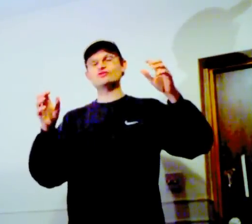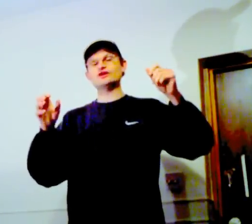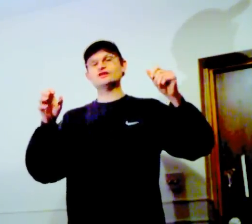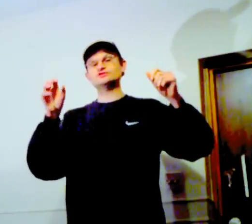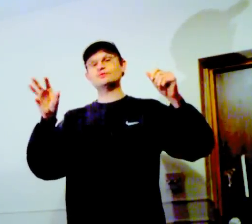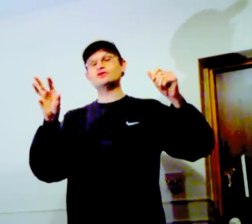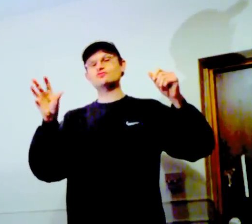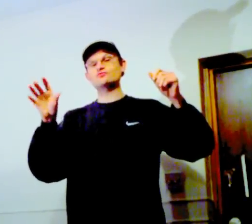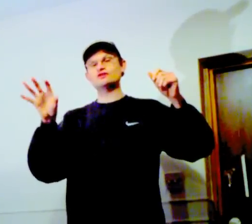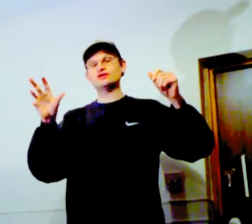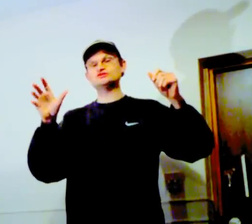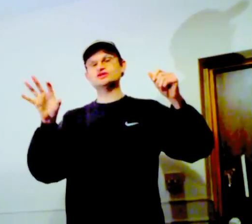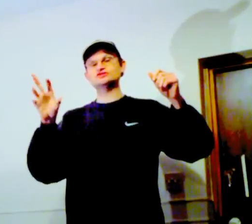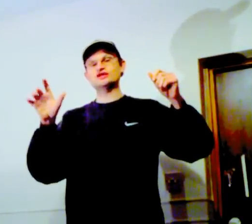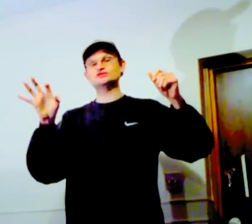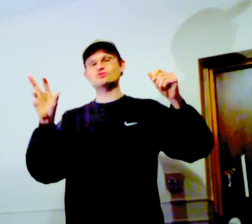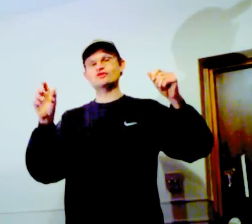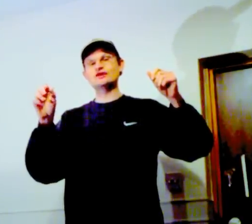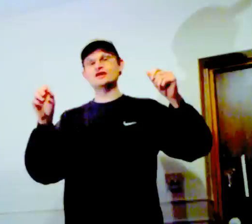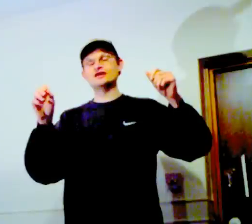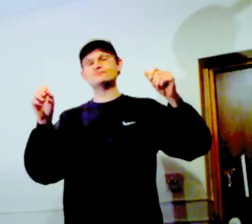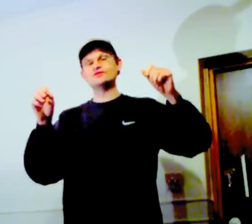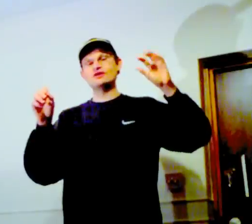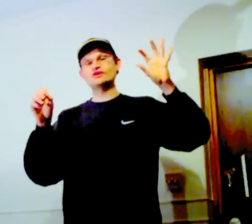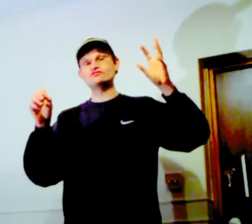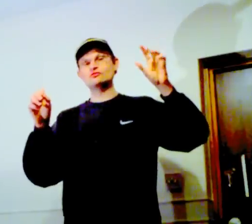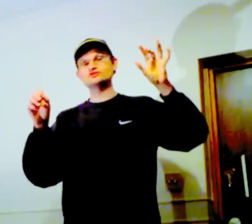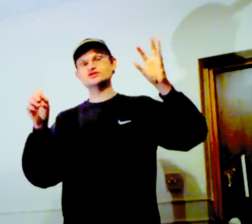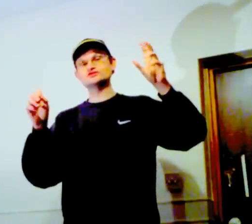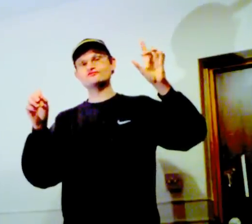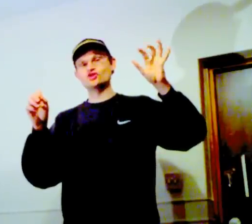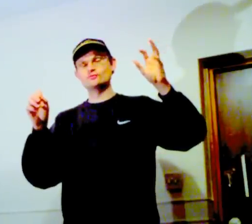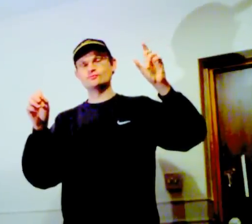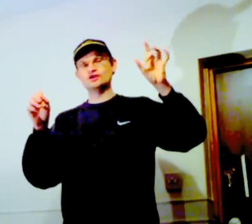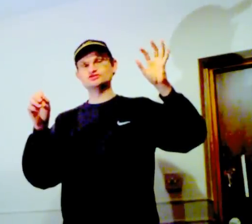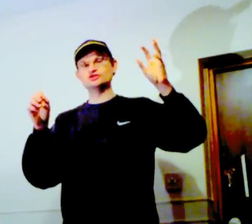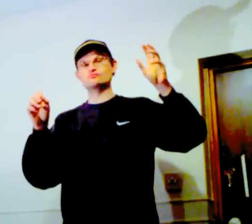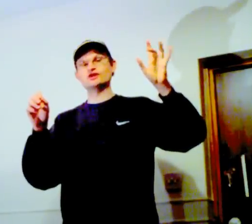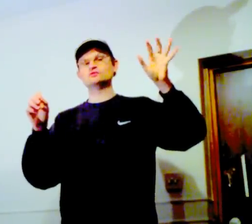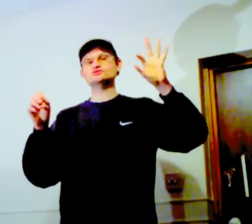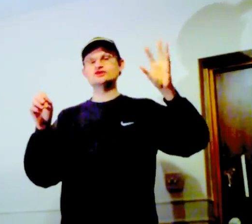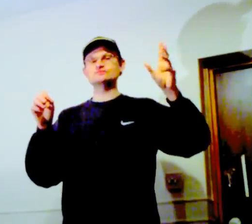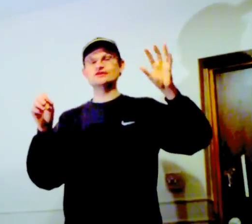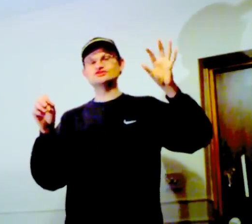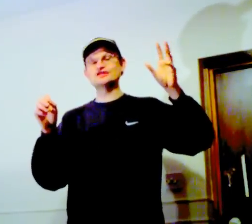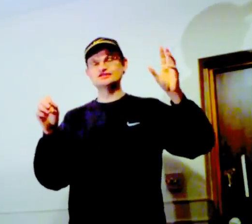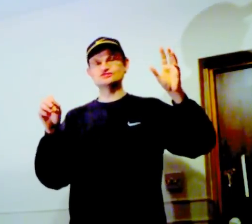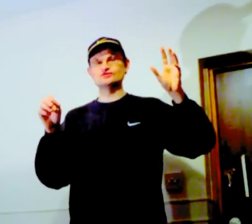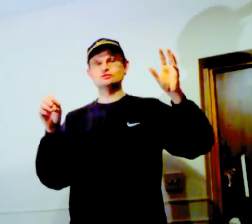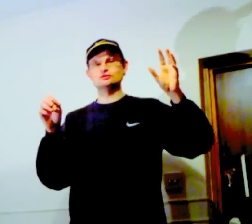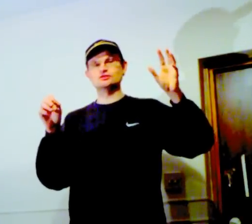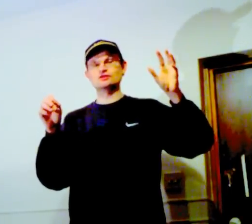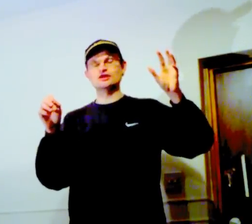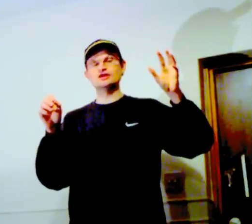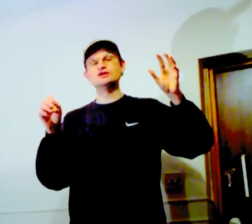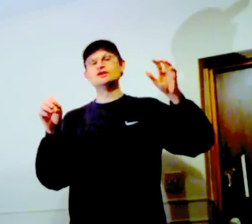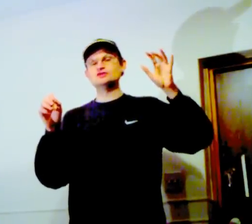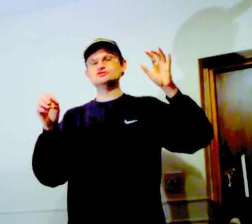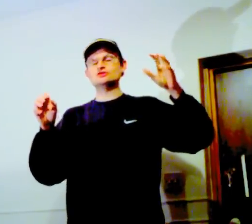brain. There's a part of your brain that actually does the actual thinking, and then, of course, there's the verbal part of your brain which tries to make sense of it all, okay. And so,